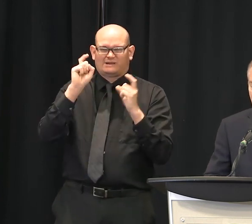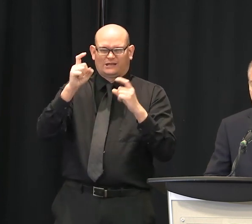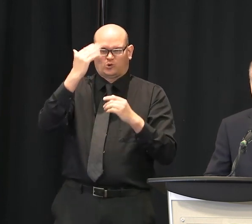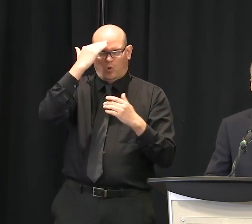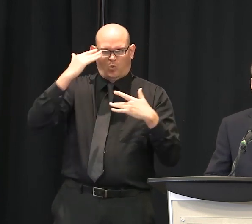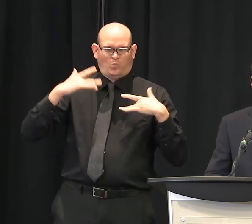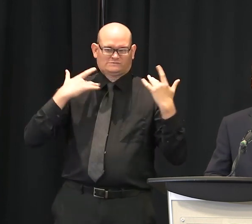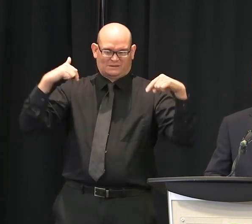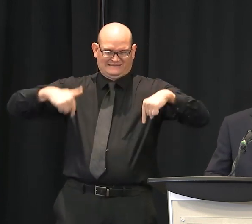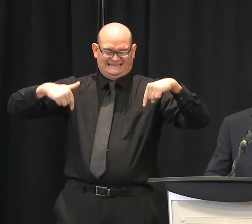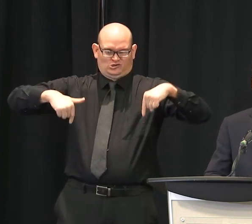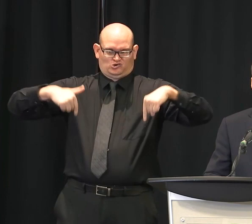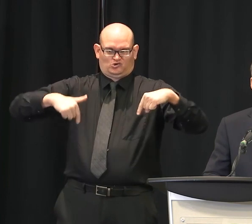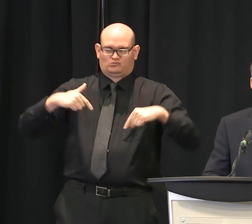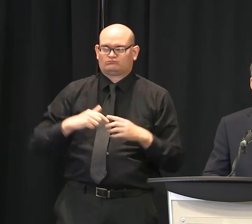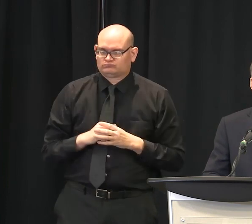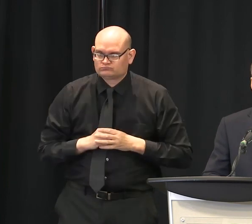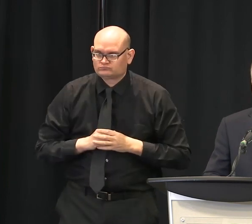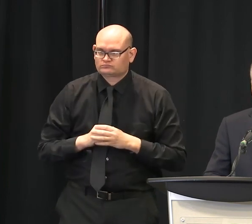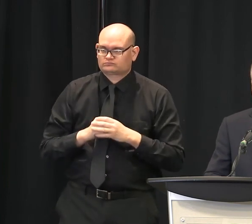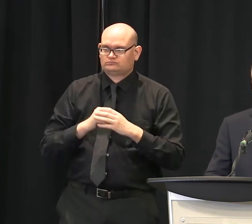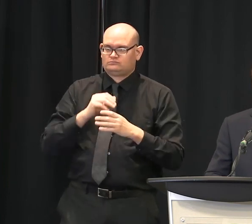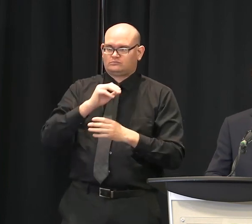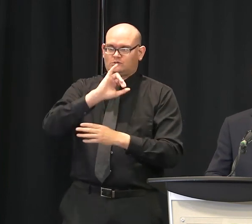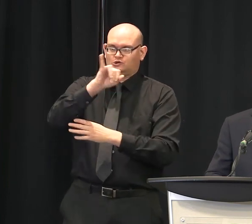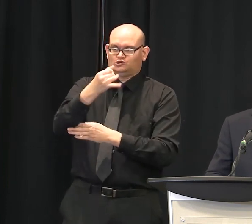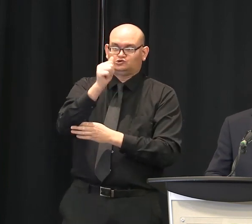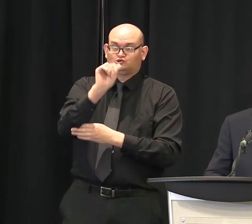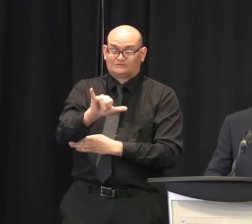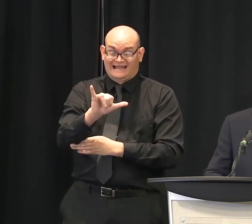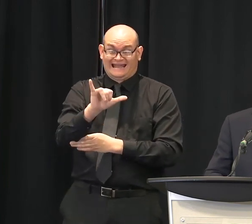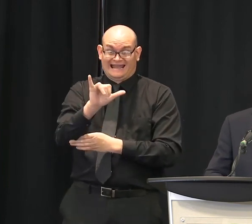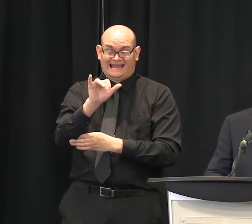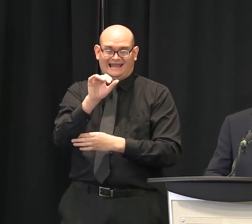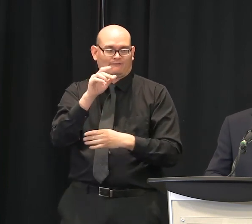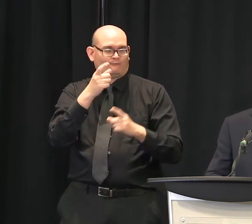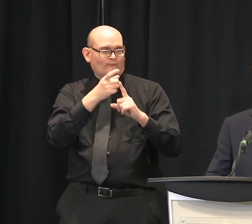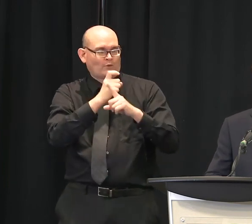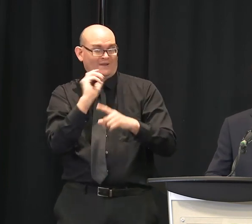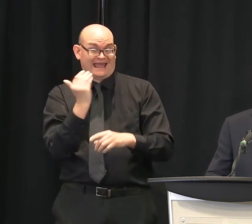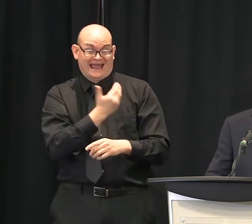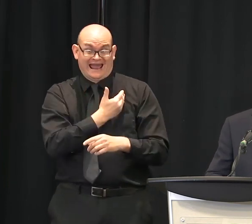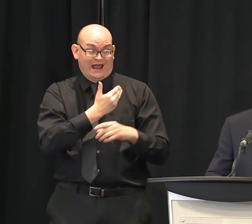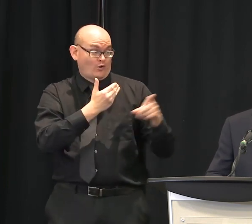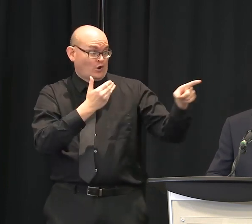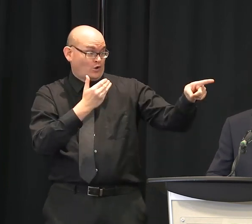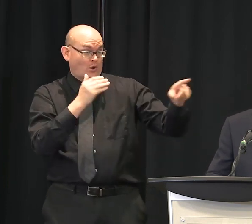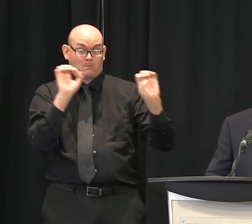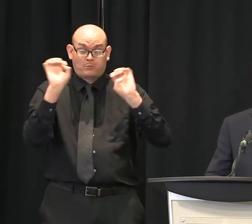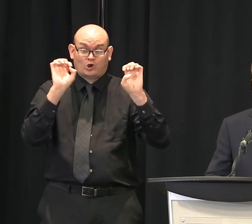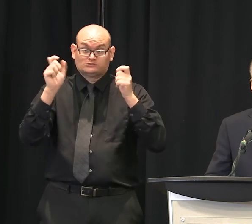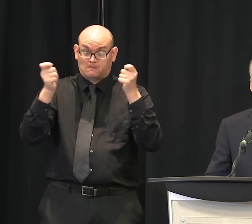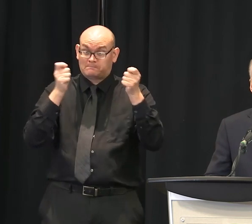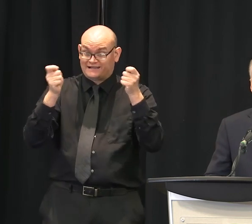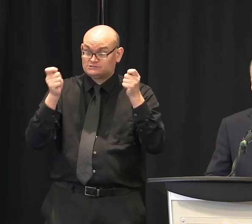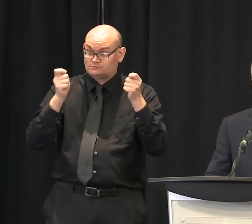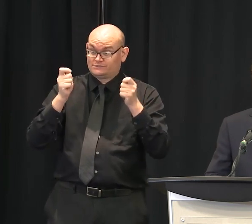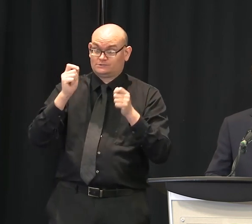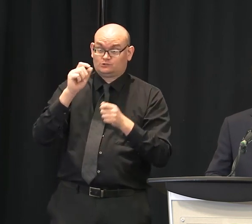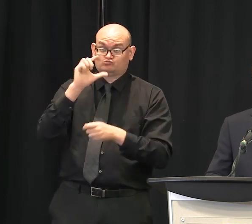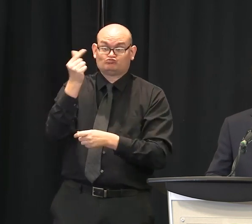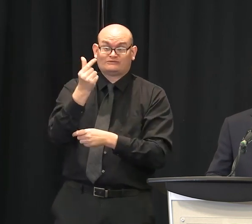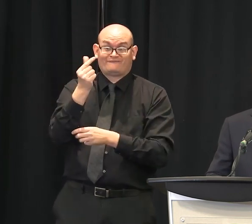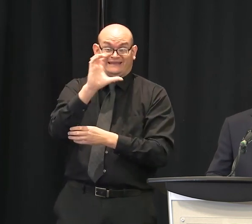And we have Jay Merritt with us every week. We appreciate that with the Greenville County Emergency Management Association. So today